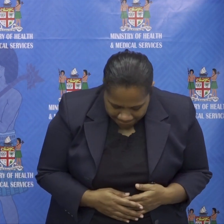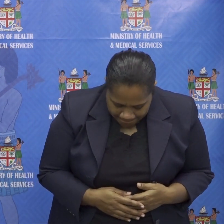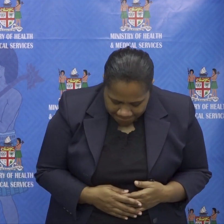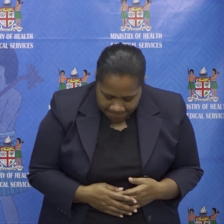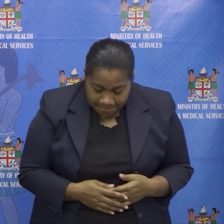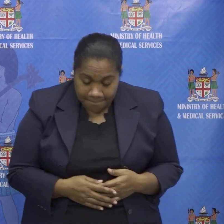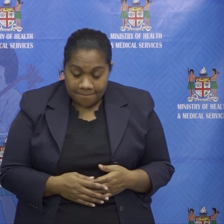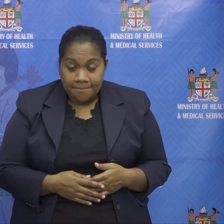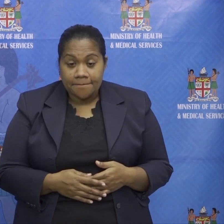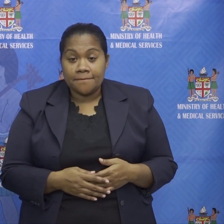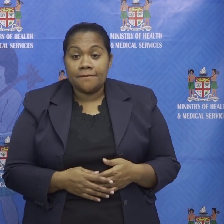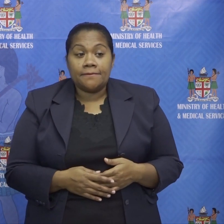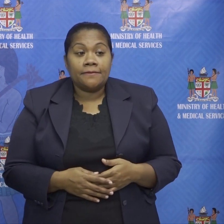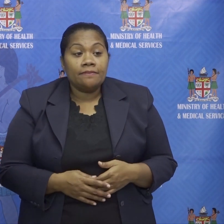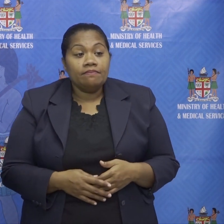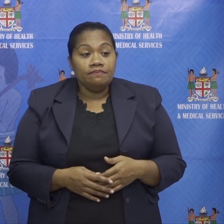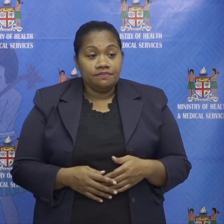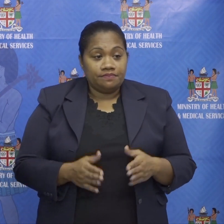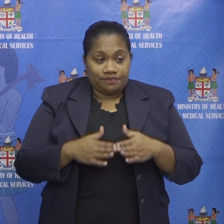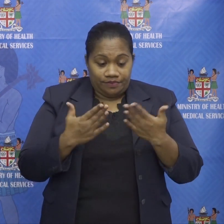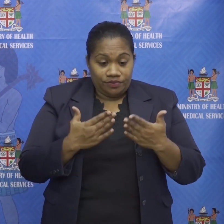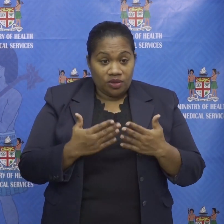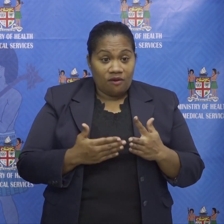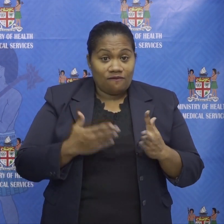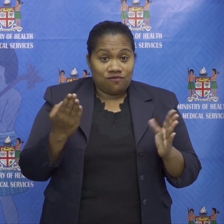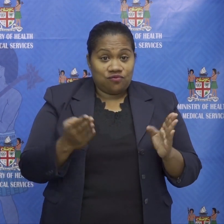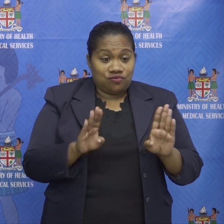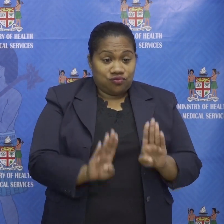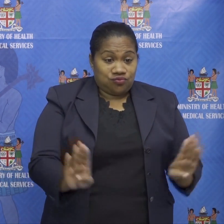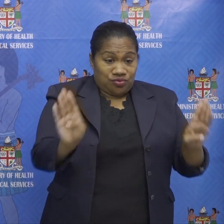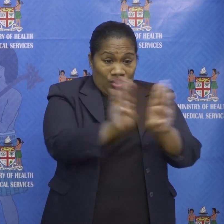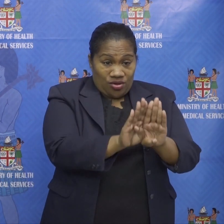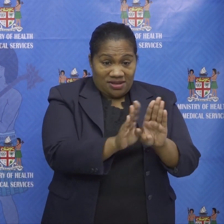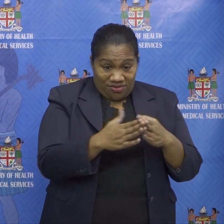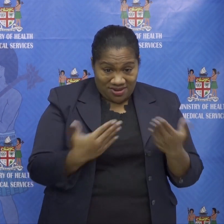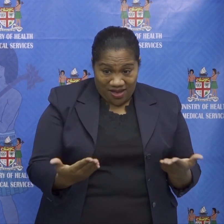is actually the conditions for this lockdown is more strict than the one previously